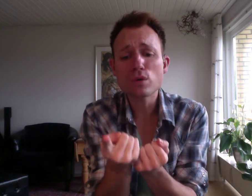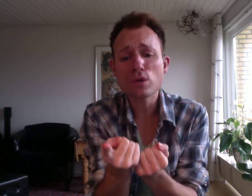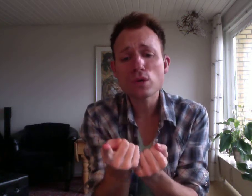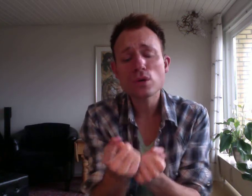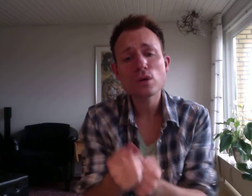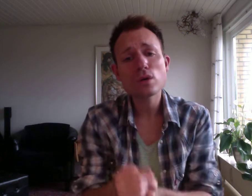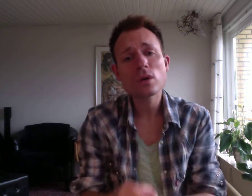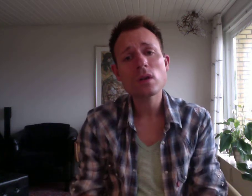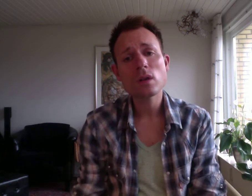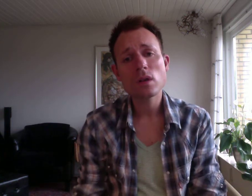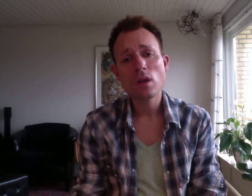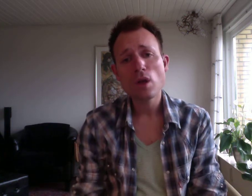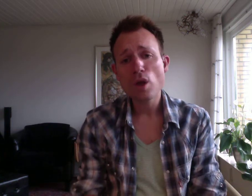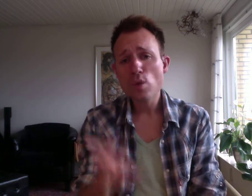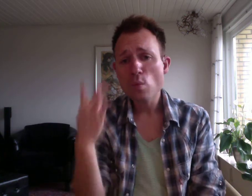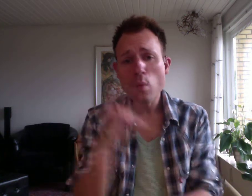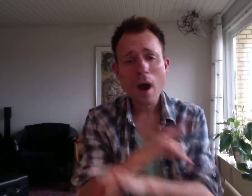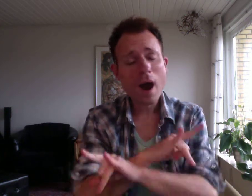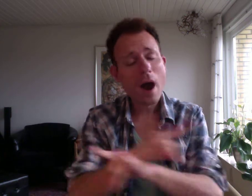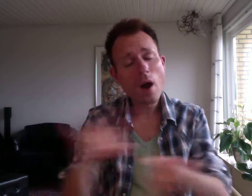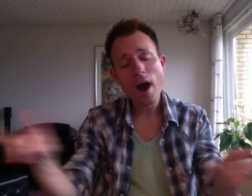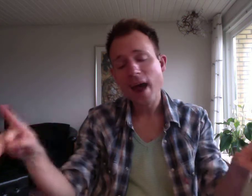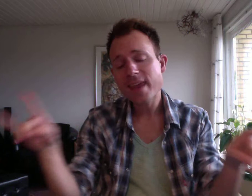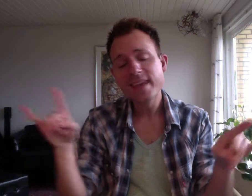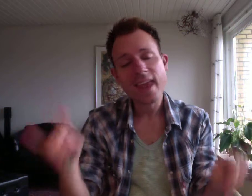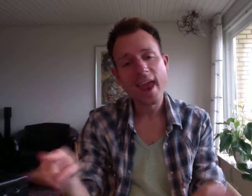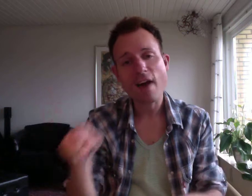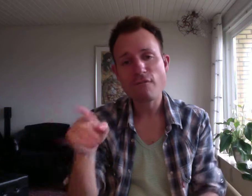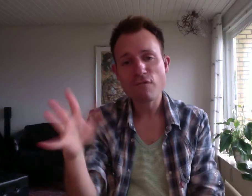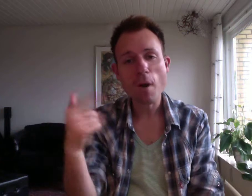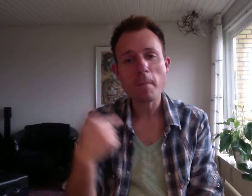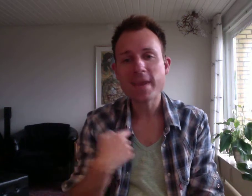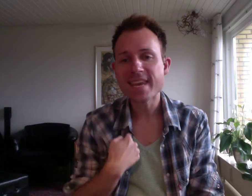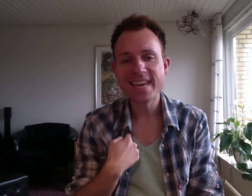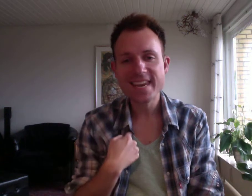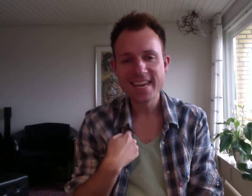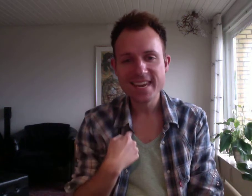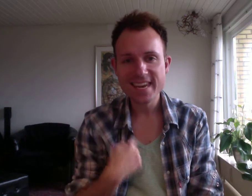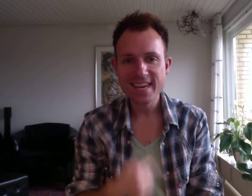You were right there for me